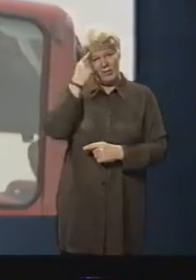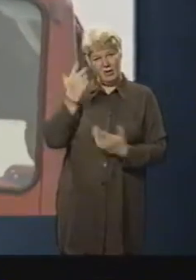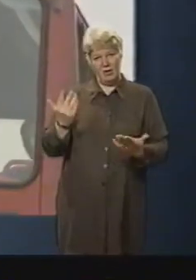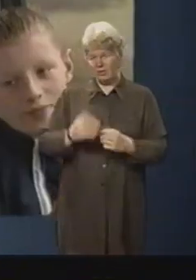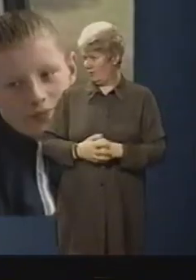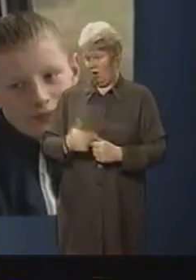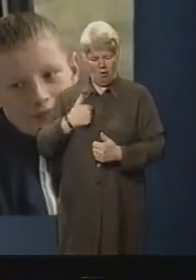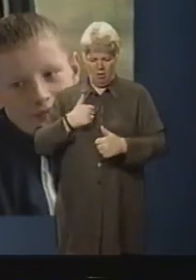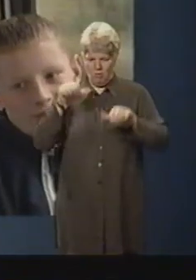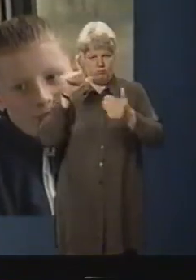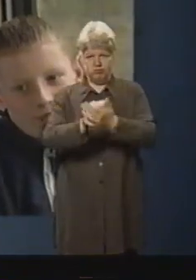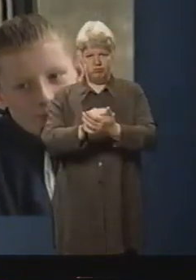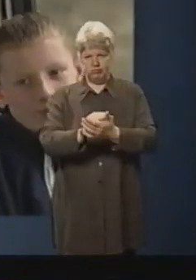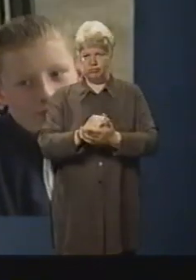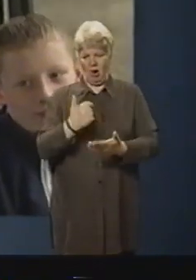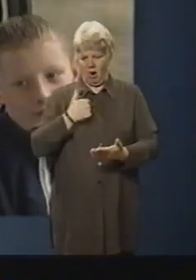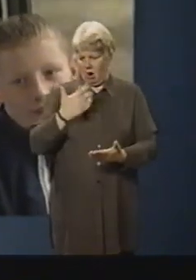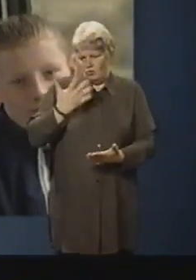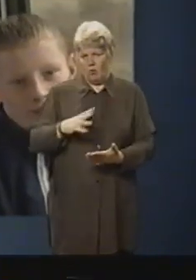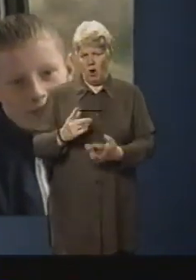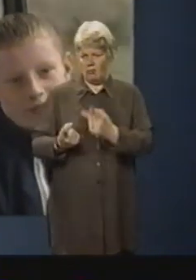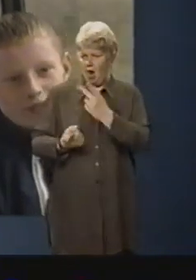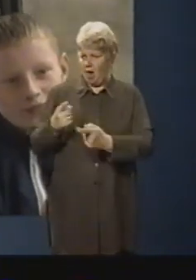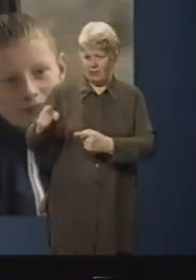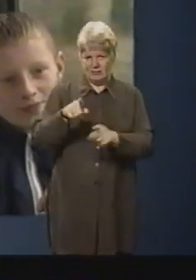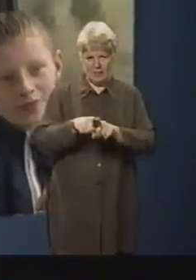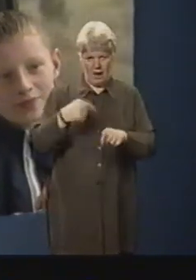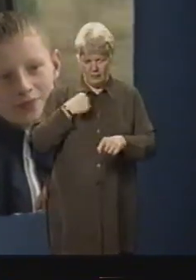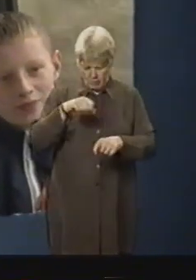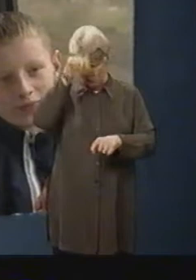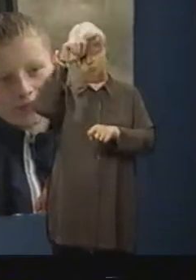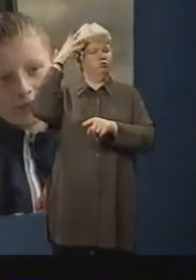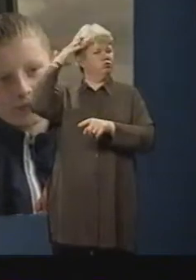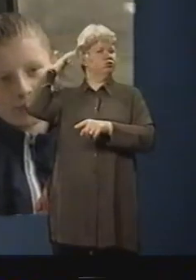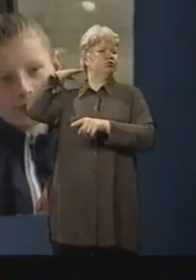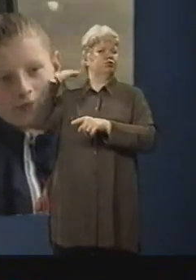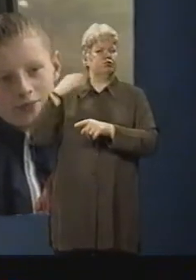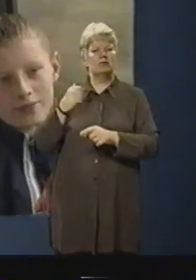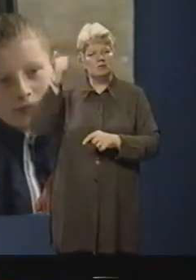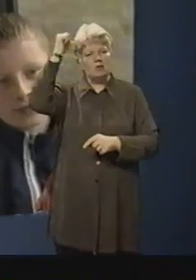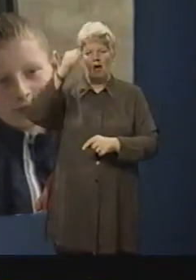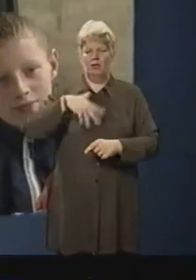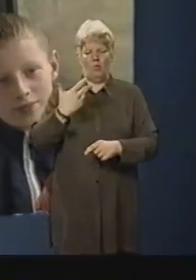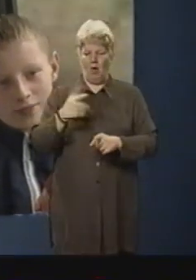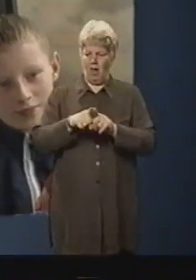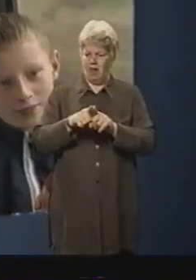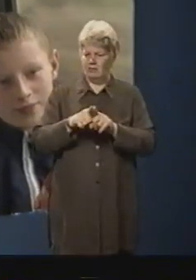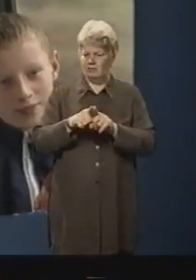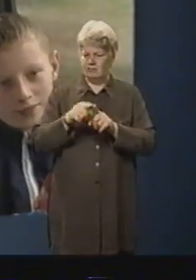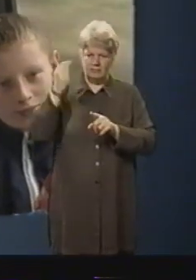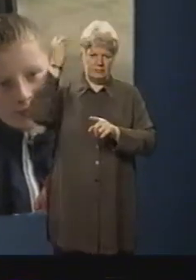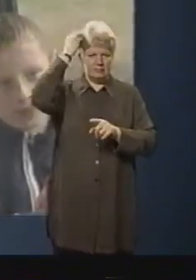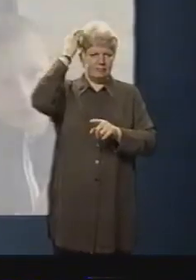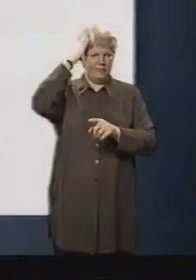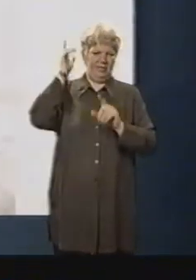I'm all for it because I wouldn't like anybody else to be in the same position with like a similar scarf